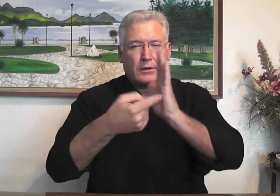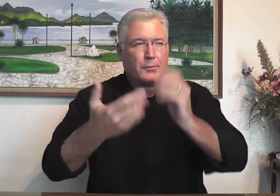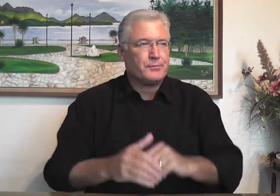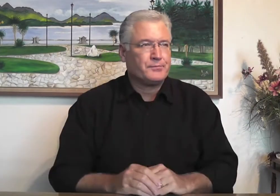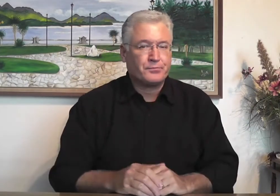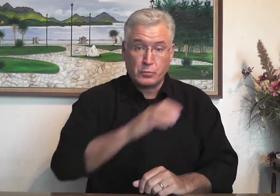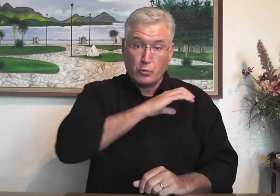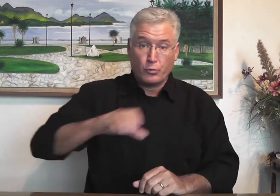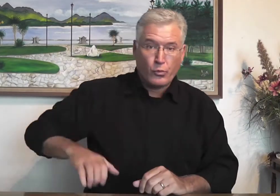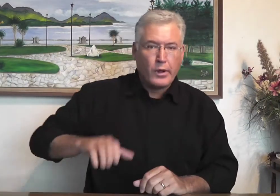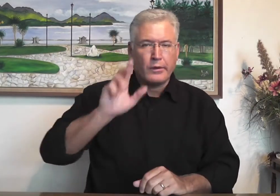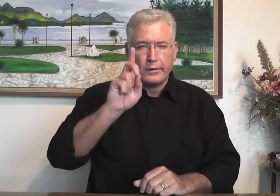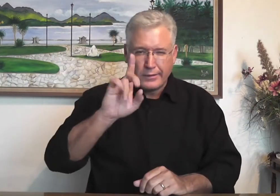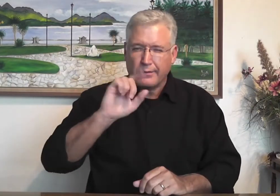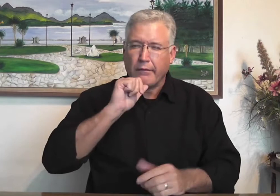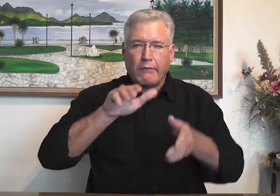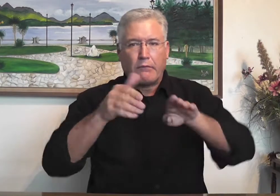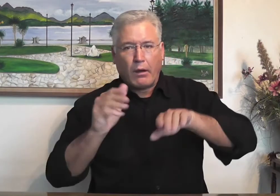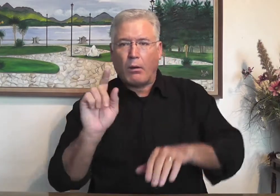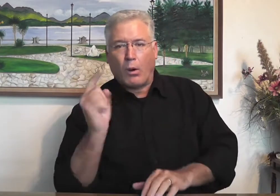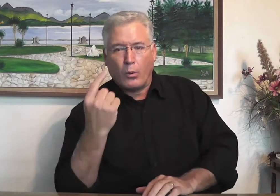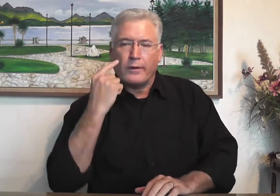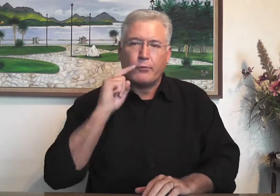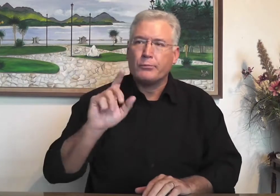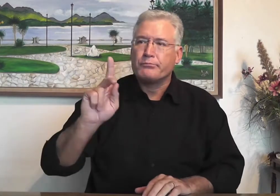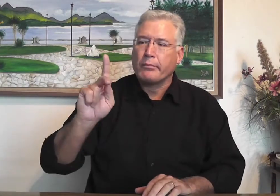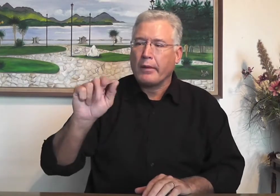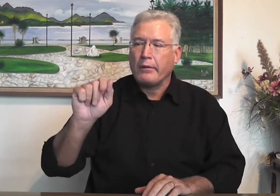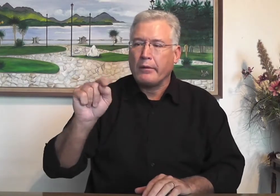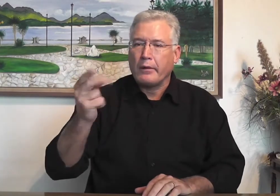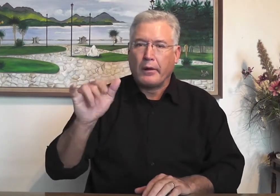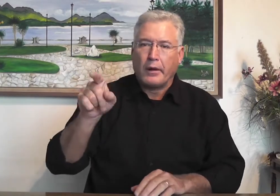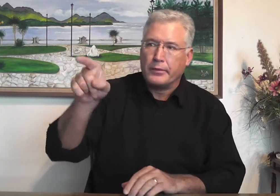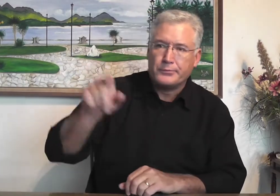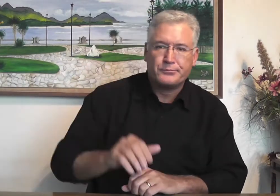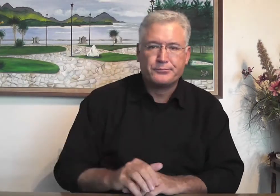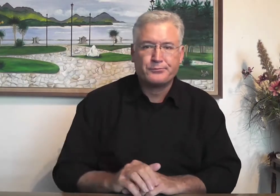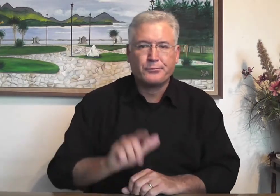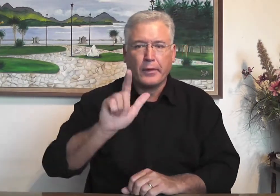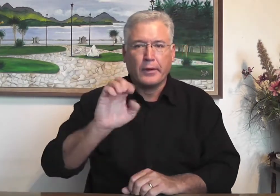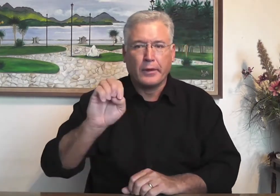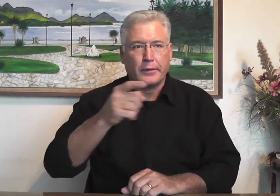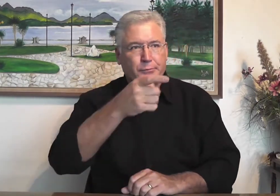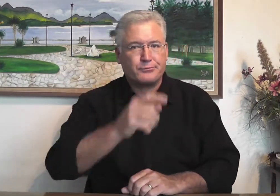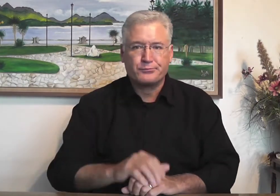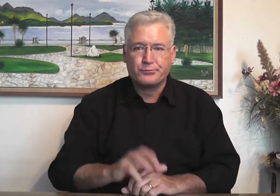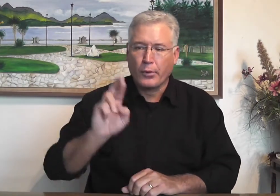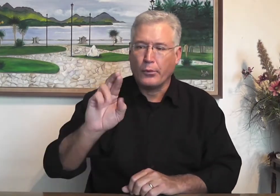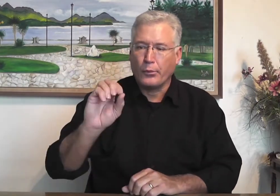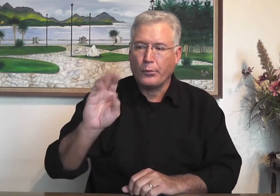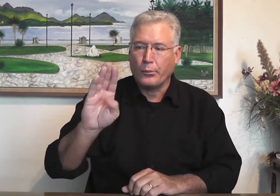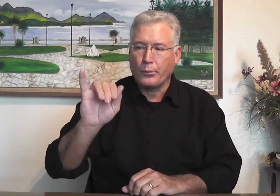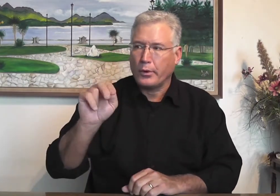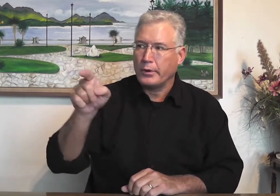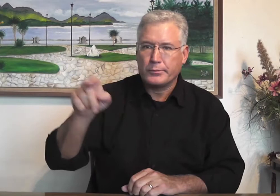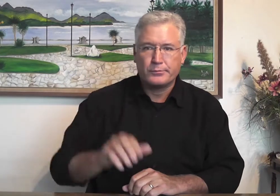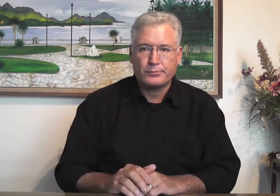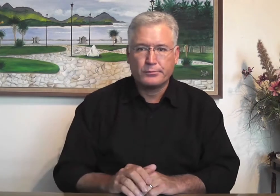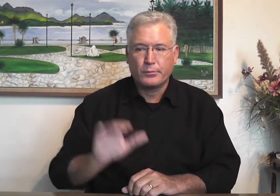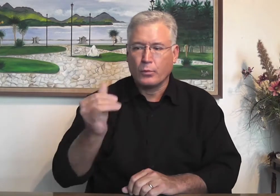one individual. For example, Christ did not die for Kathy or for Lee, Robin,